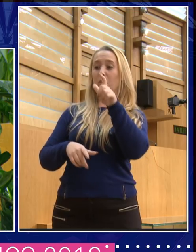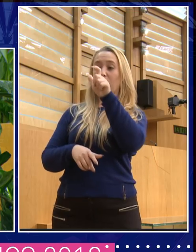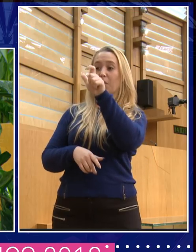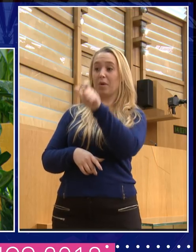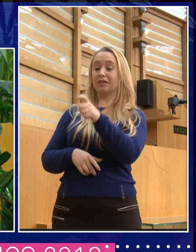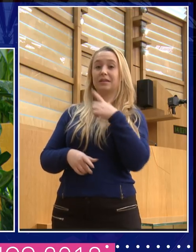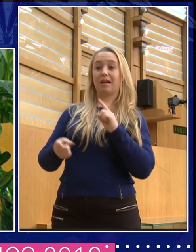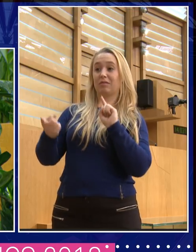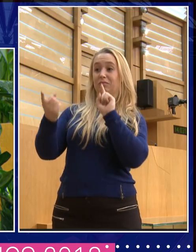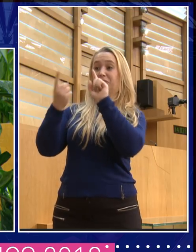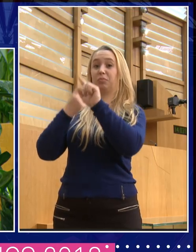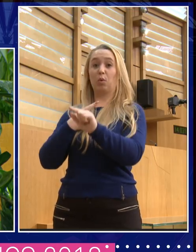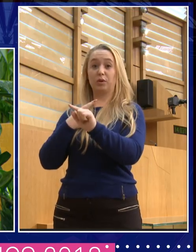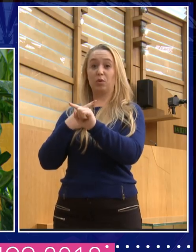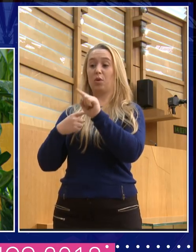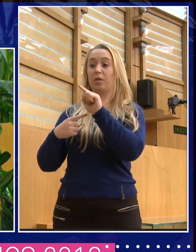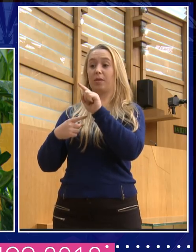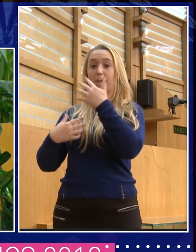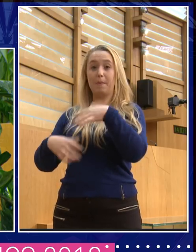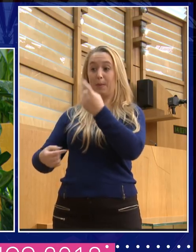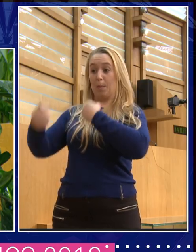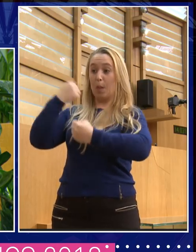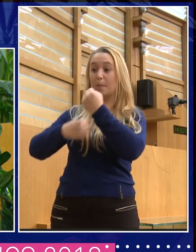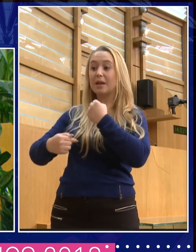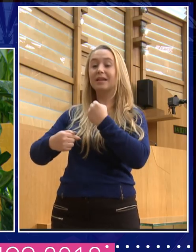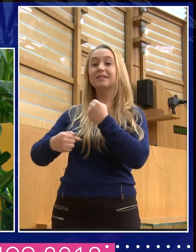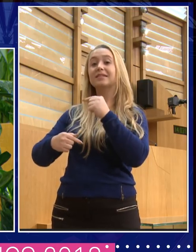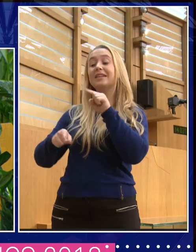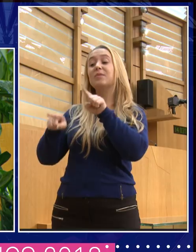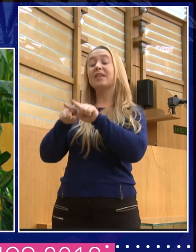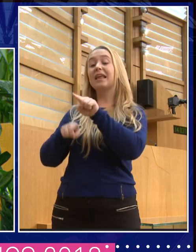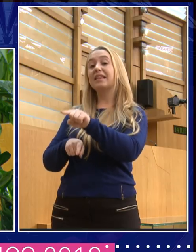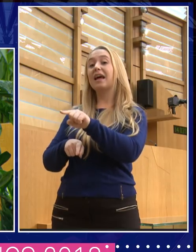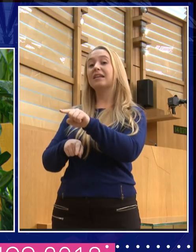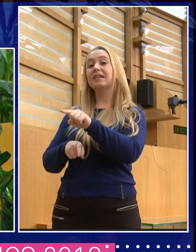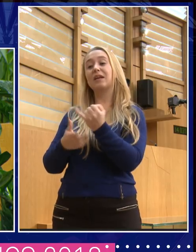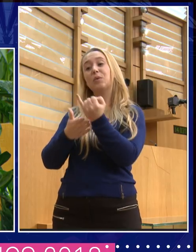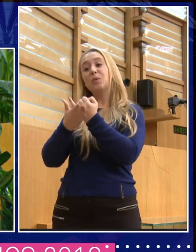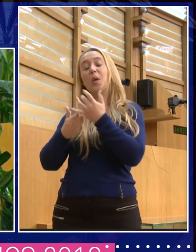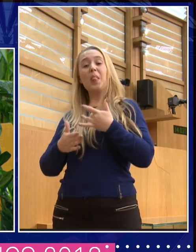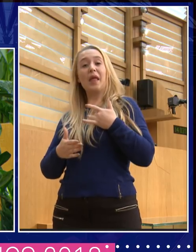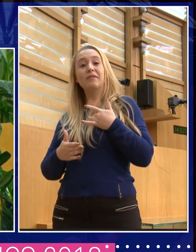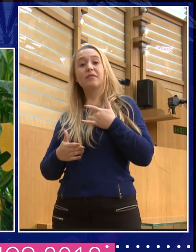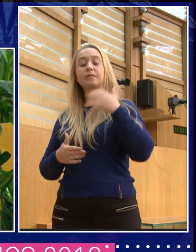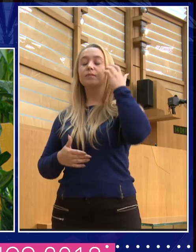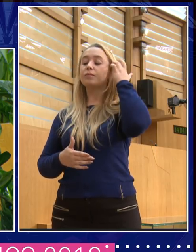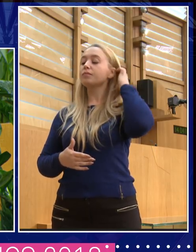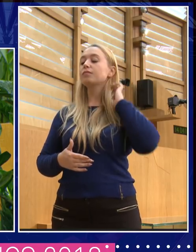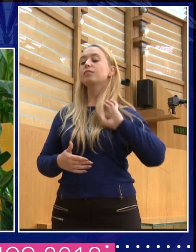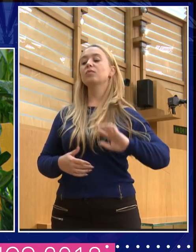because he, um, he put this stuff up. It's about, I think, again, what, what my genitalia